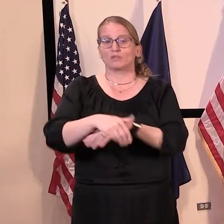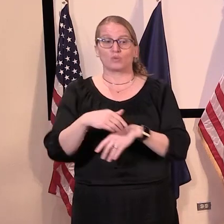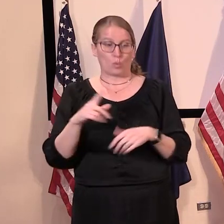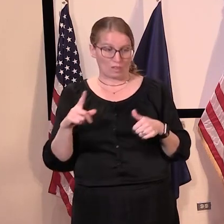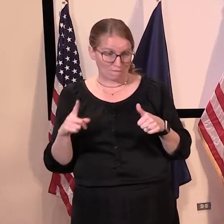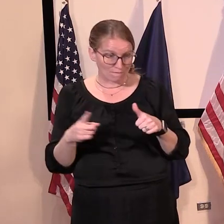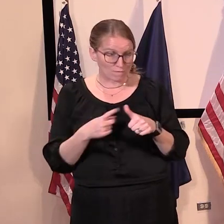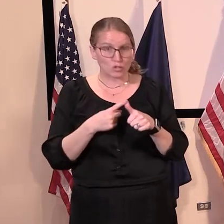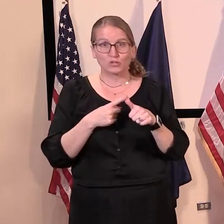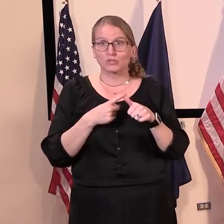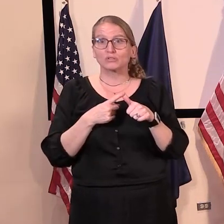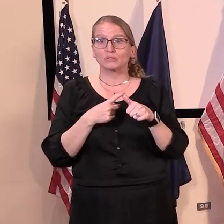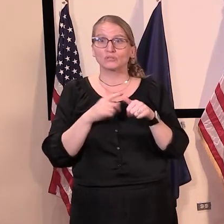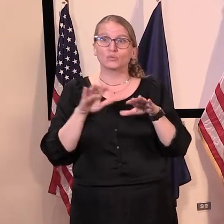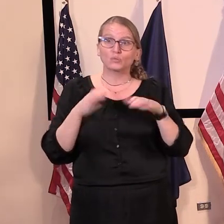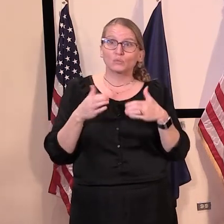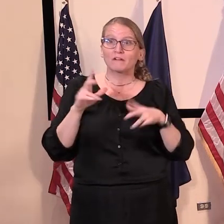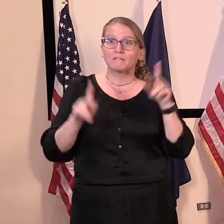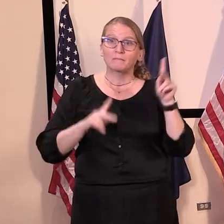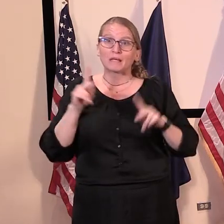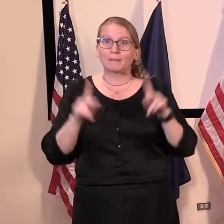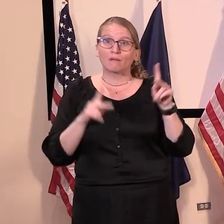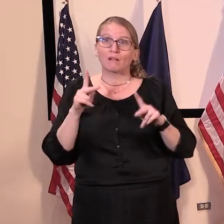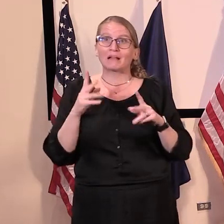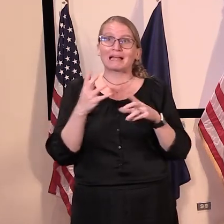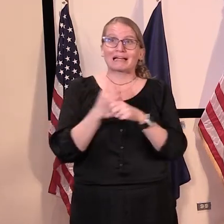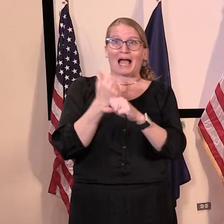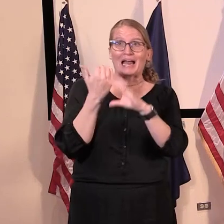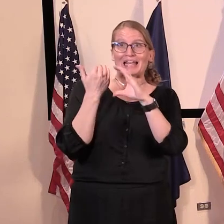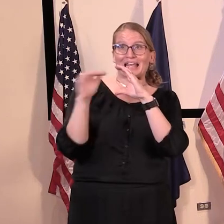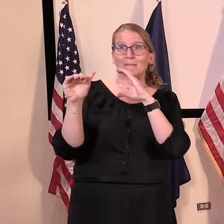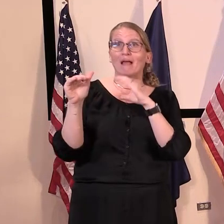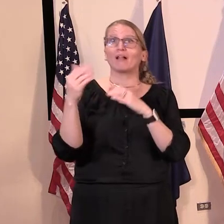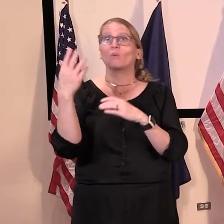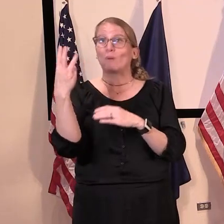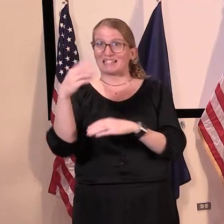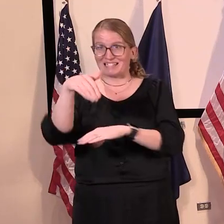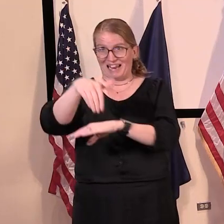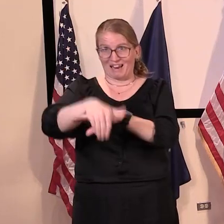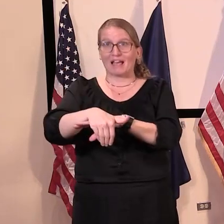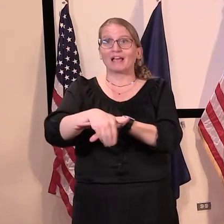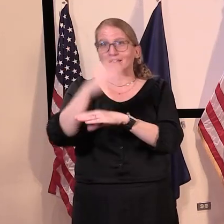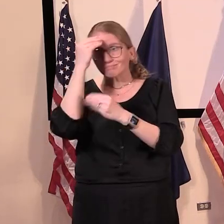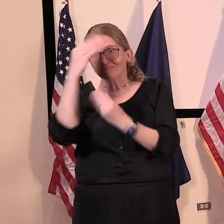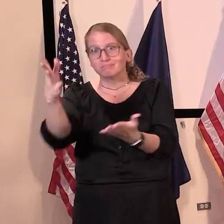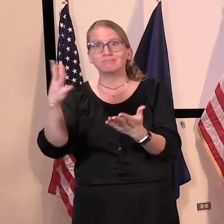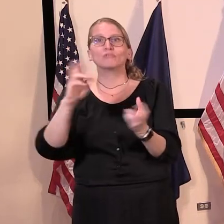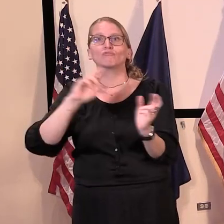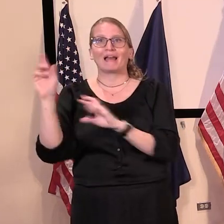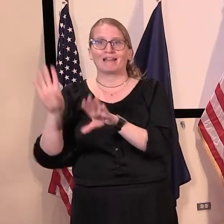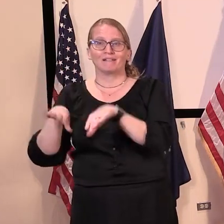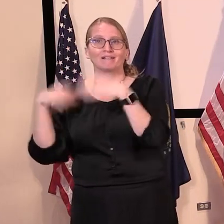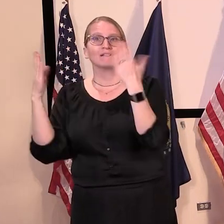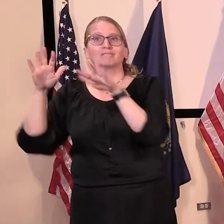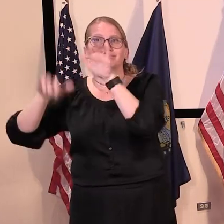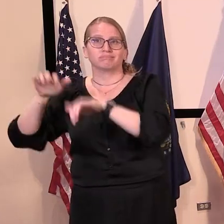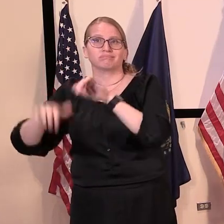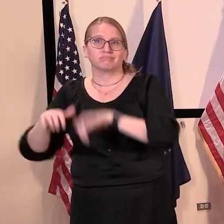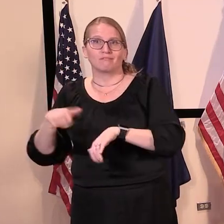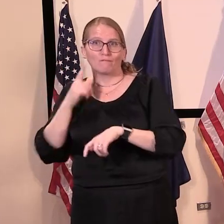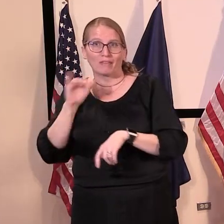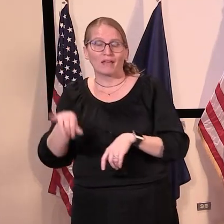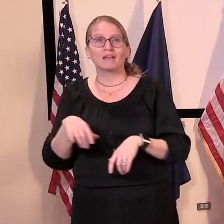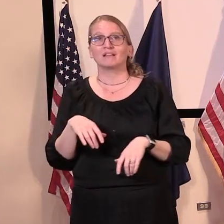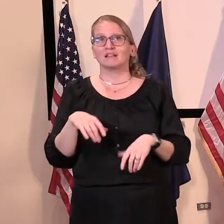round of people, um, received an email, uh, Wednesday evening. Um, so again, we're, we're kind of in the first,